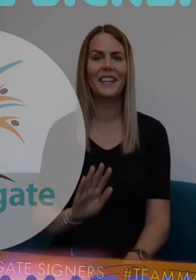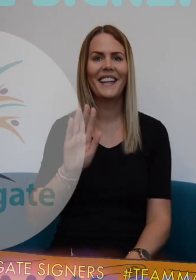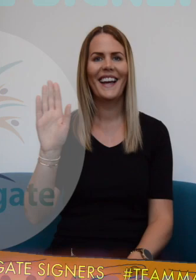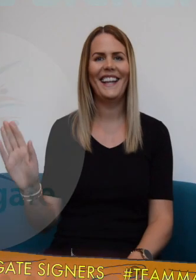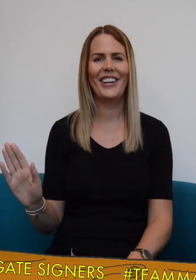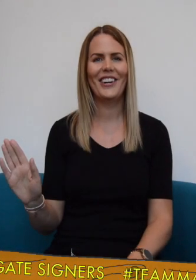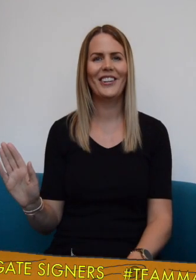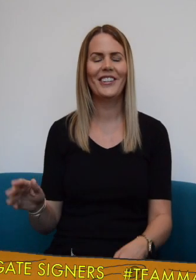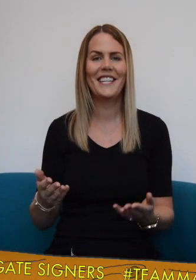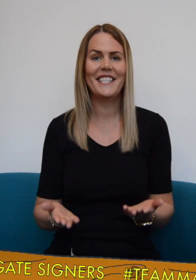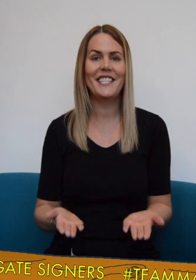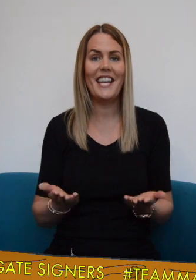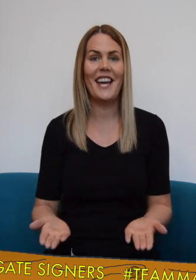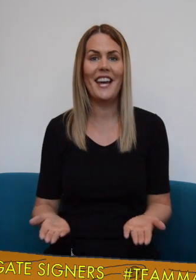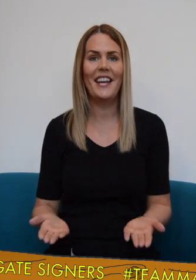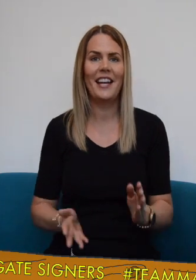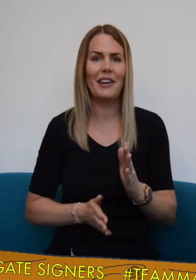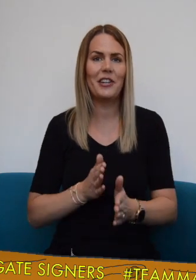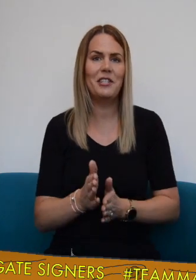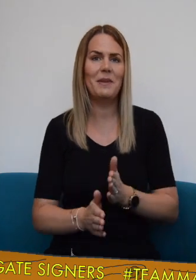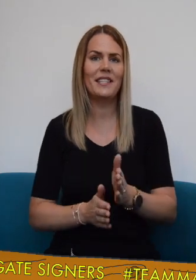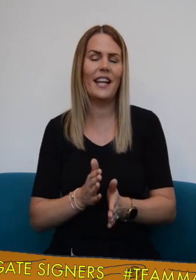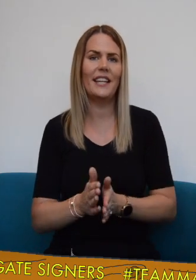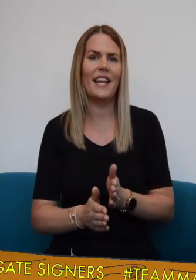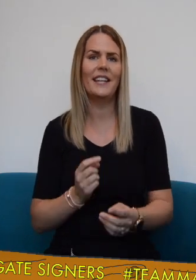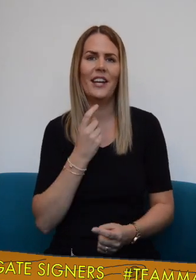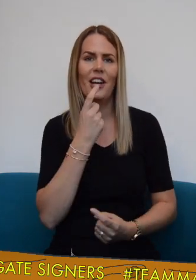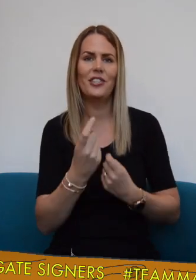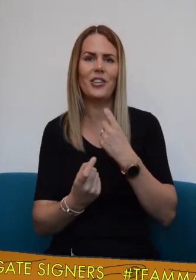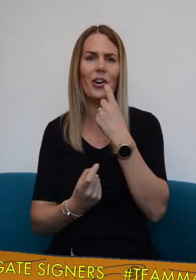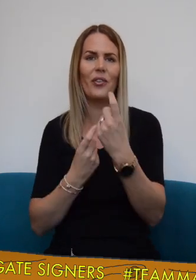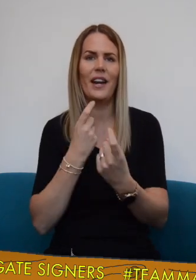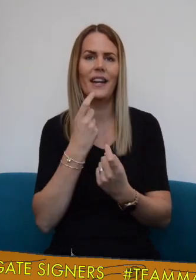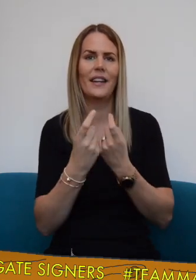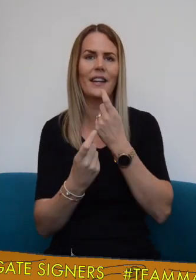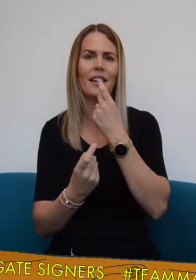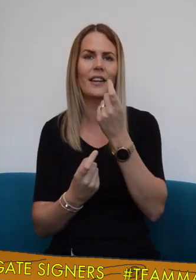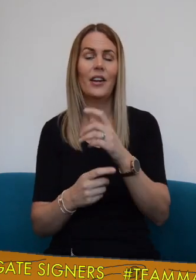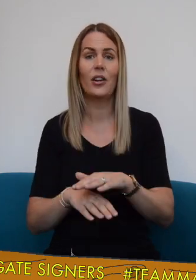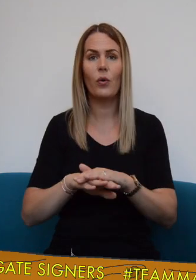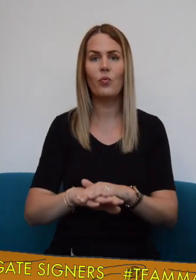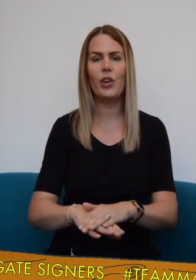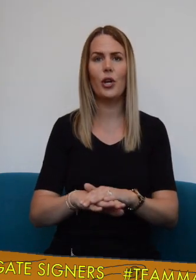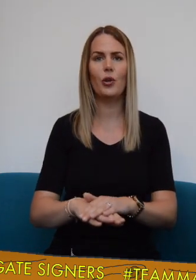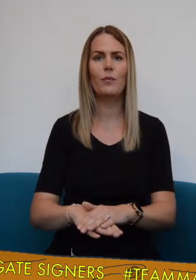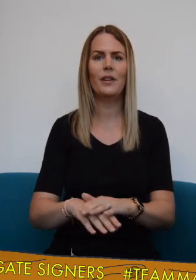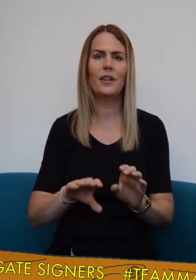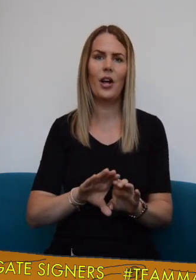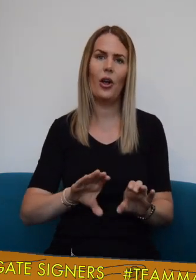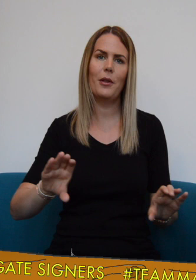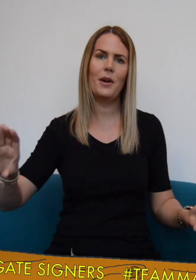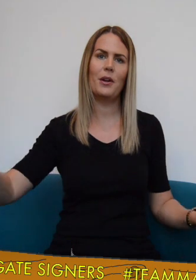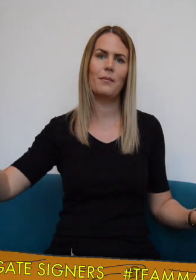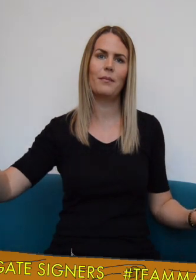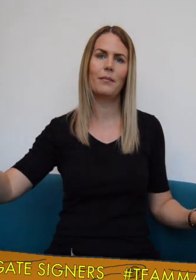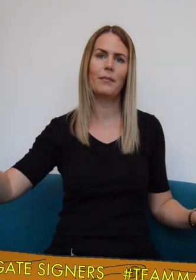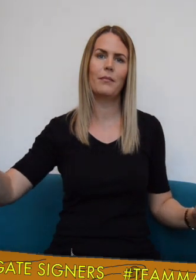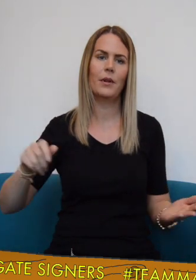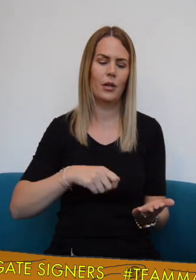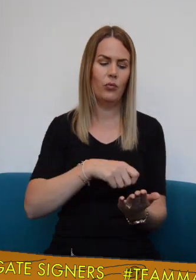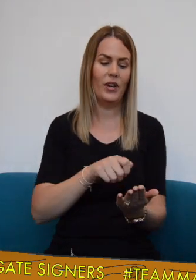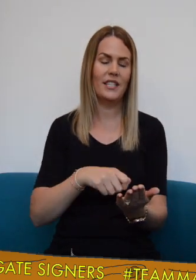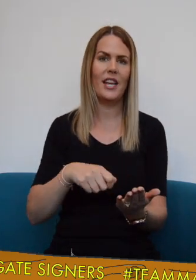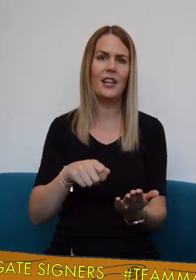Hello, today I'm going to be signing a story called Room on the Broom